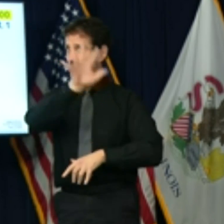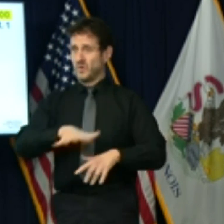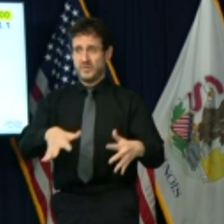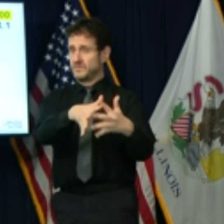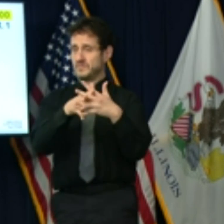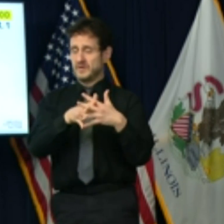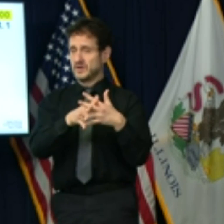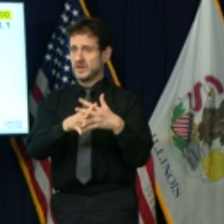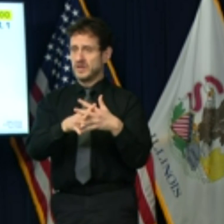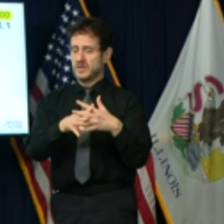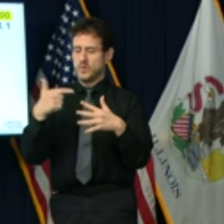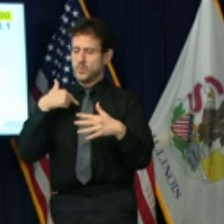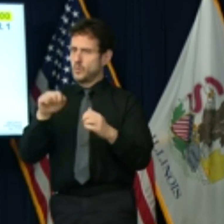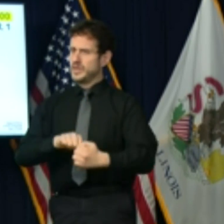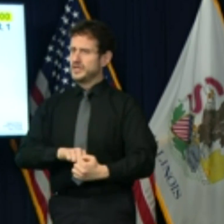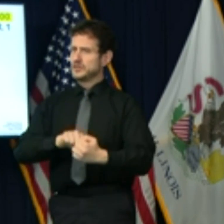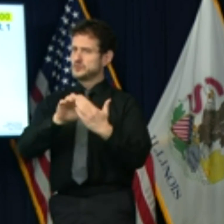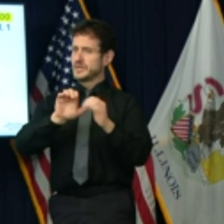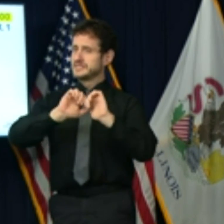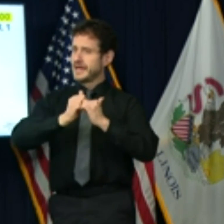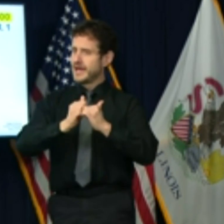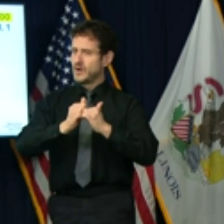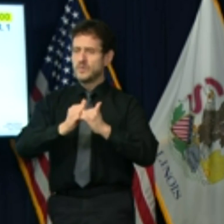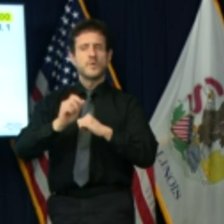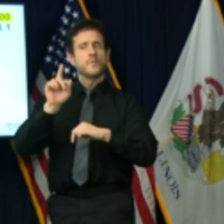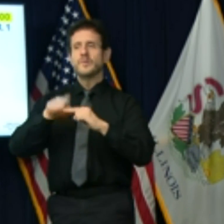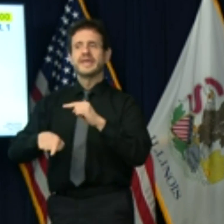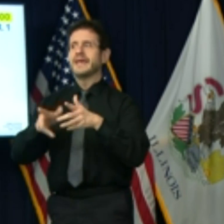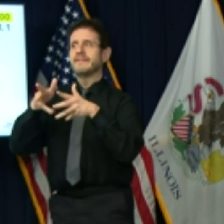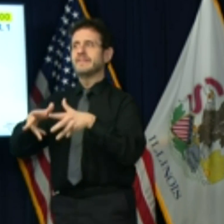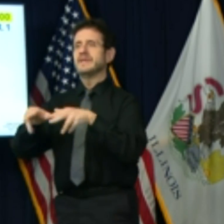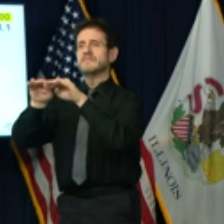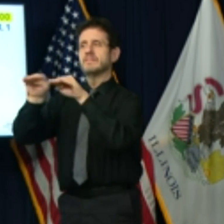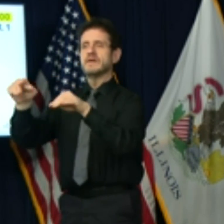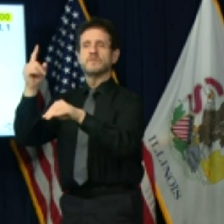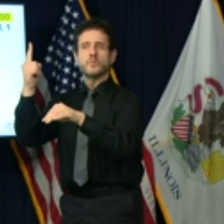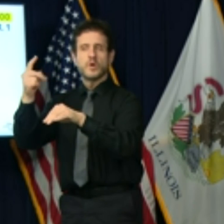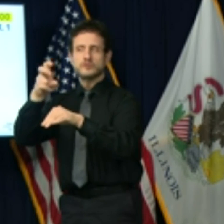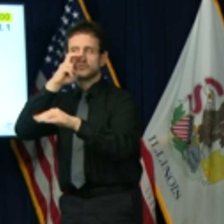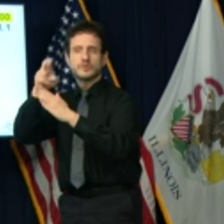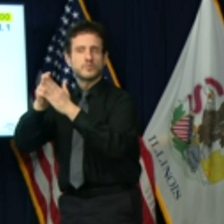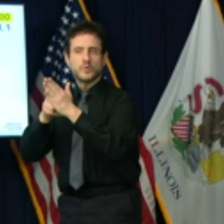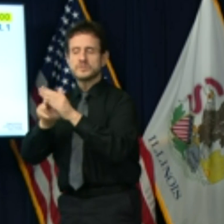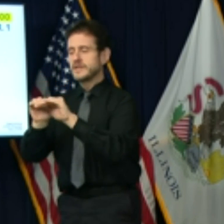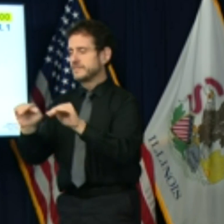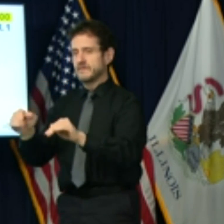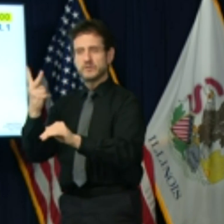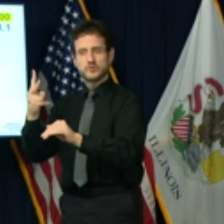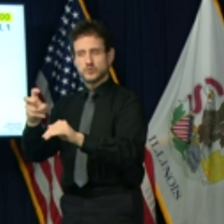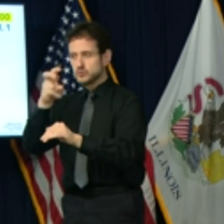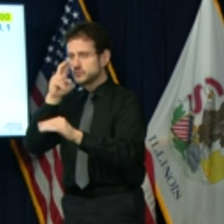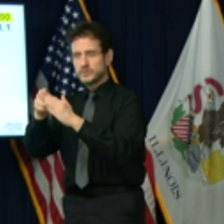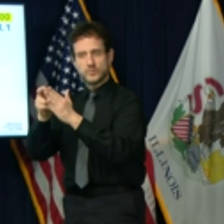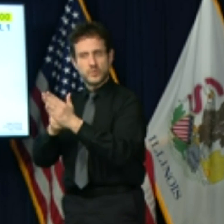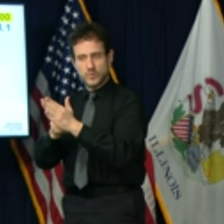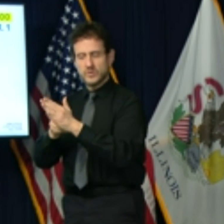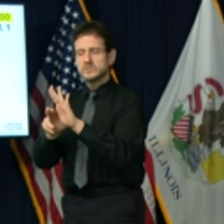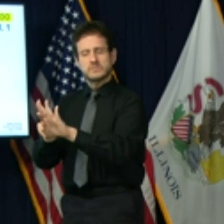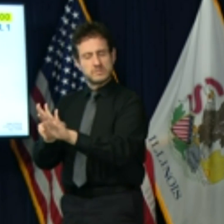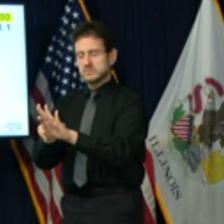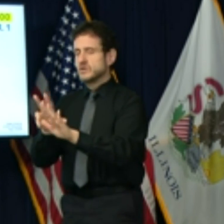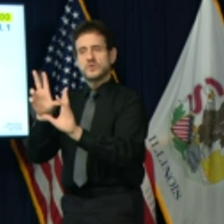properly with the Tier 1 or Tier 2 resurgence mitigation plan that was designed to suppress